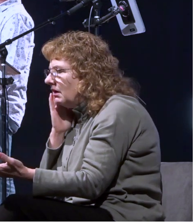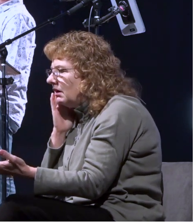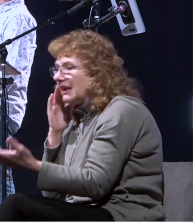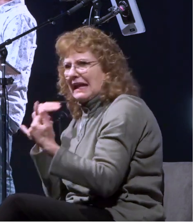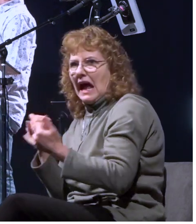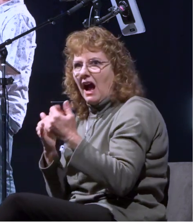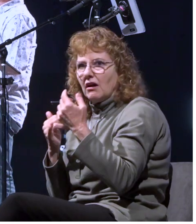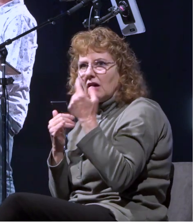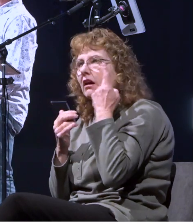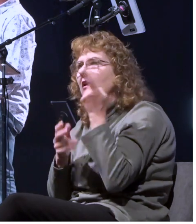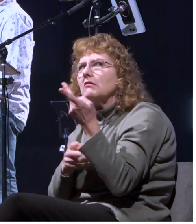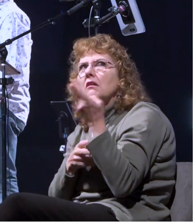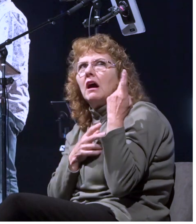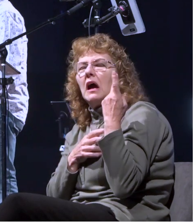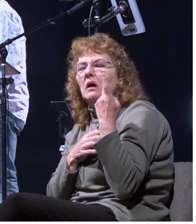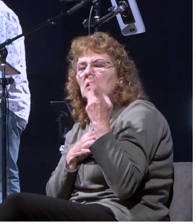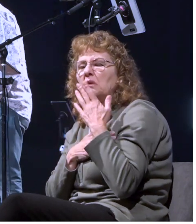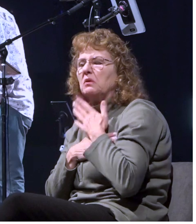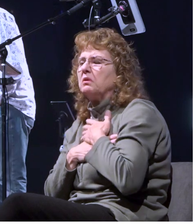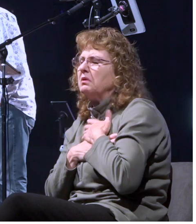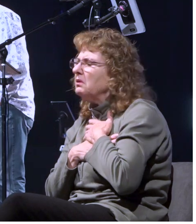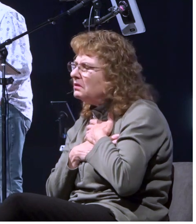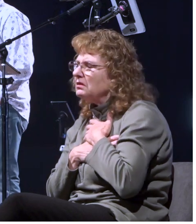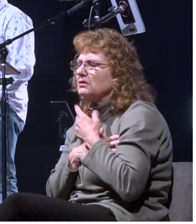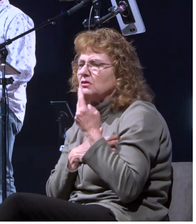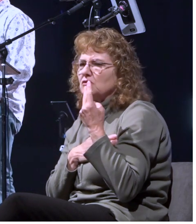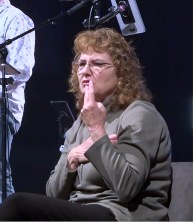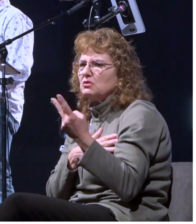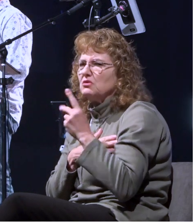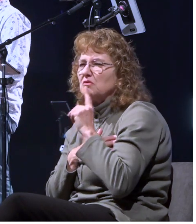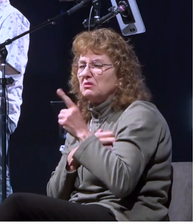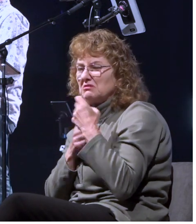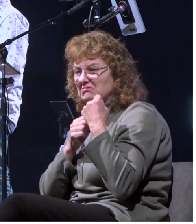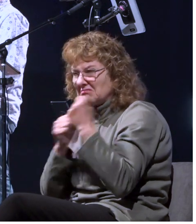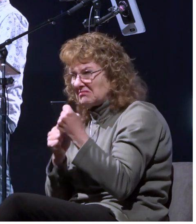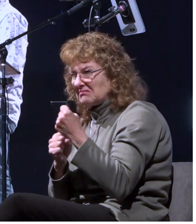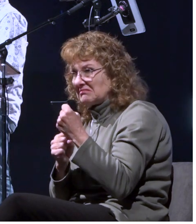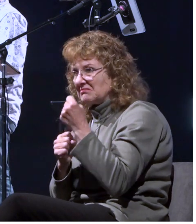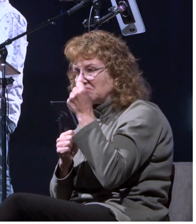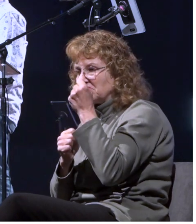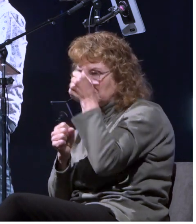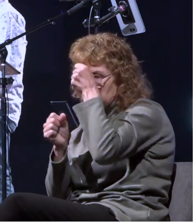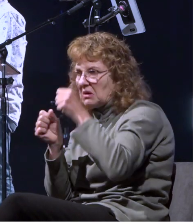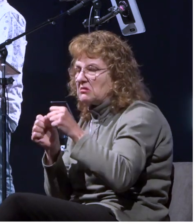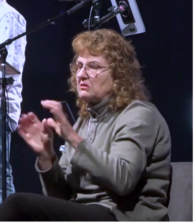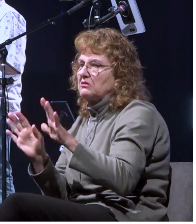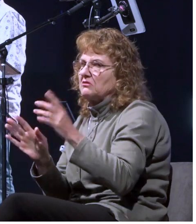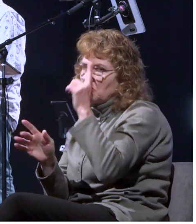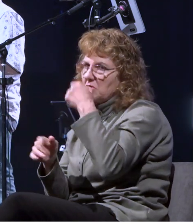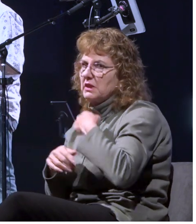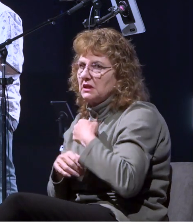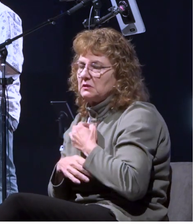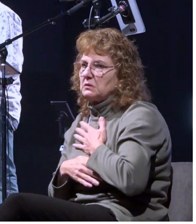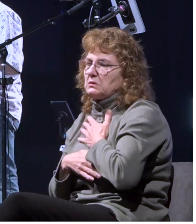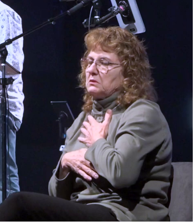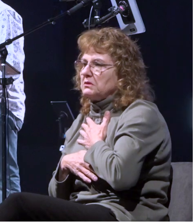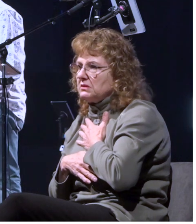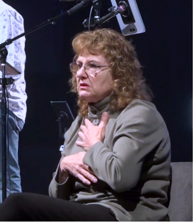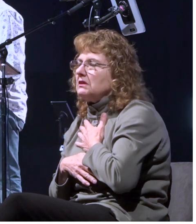50 years later two really vivid things stand out for me as i think about that memory the